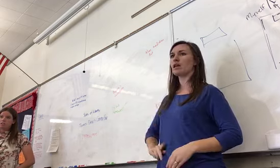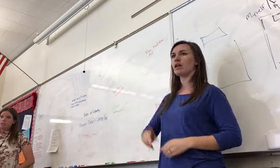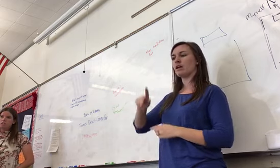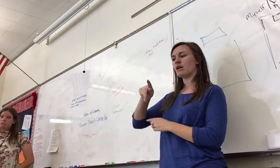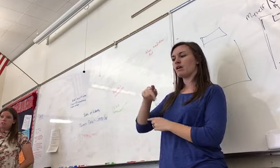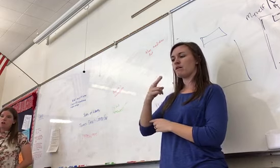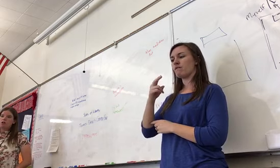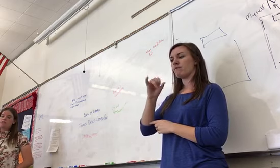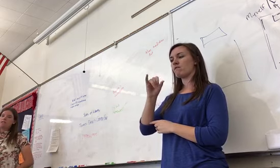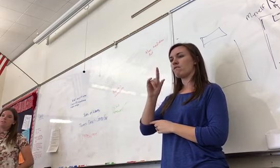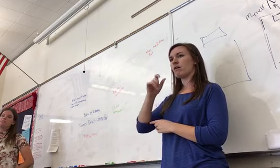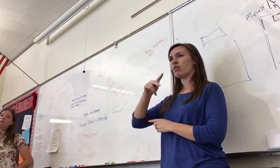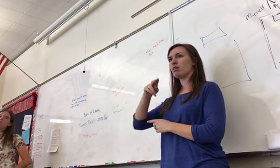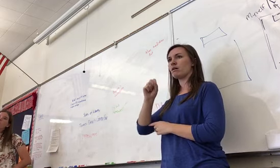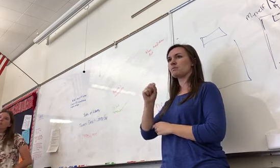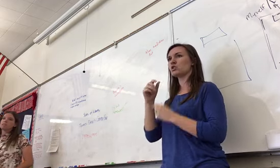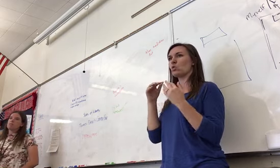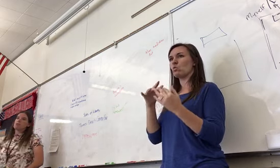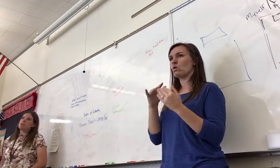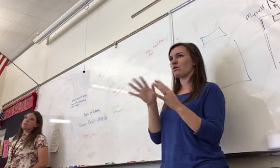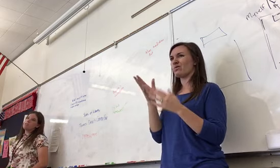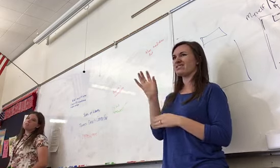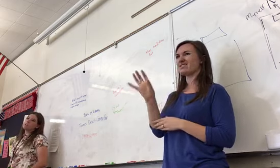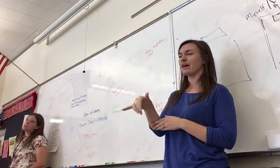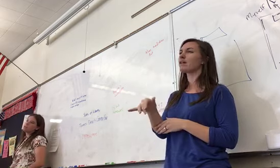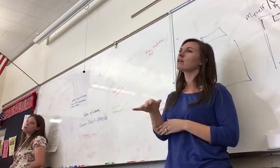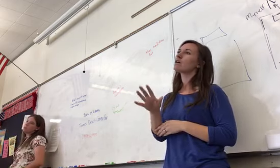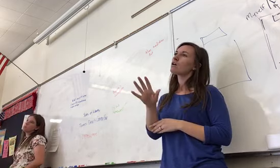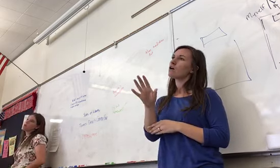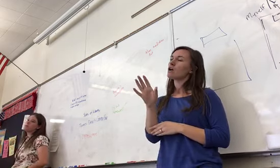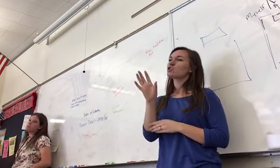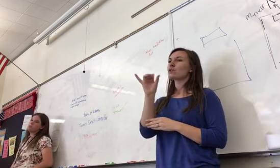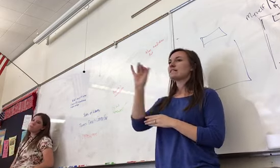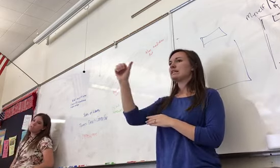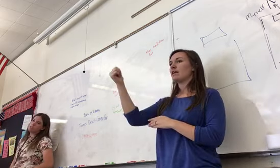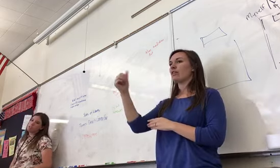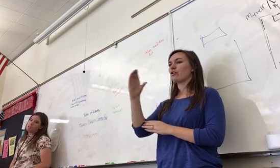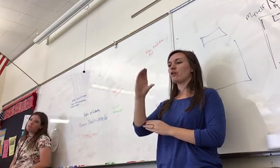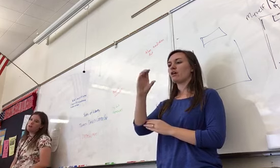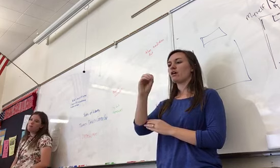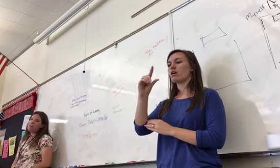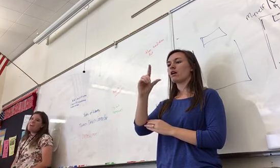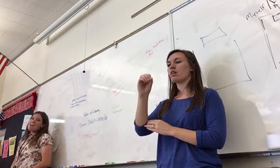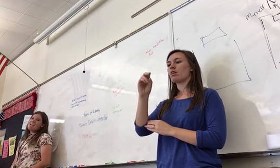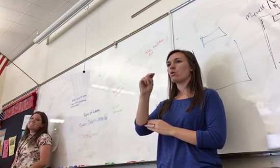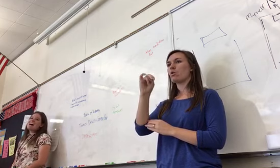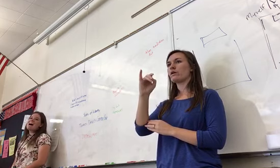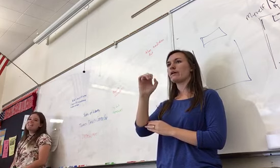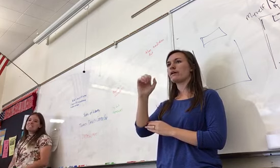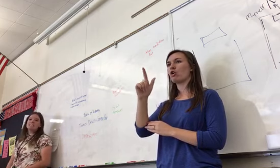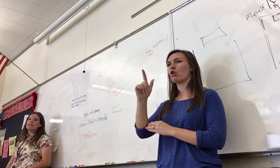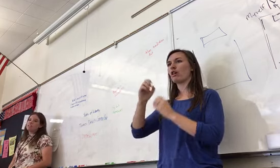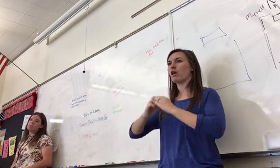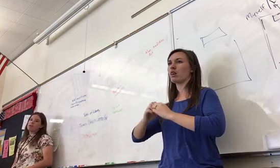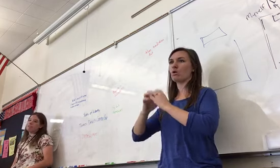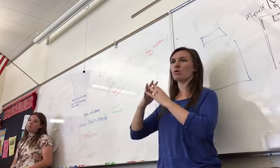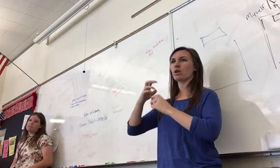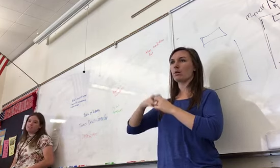So the King Phillips War is going to be another colonial problem in the early... It's highly unlikely it will be on the AP